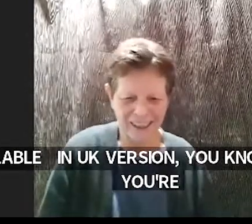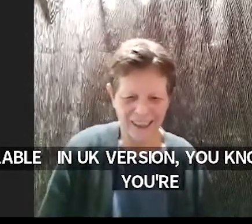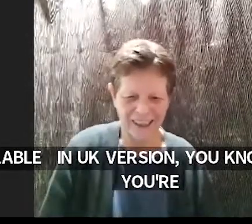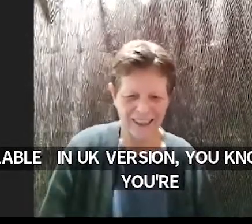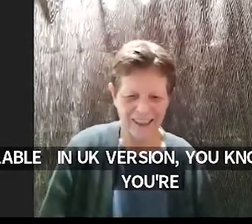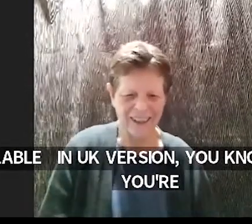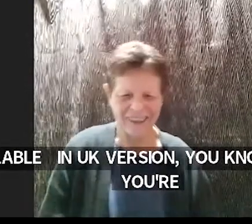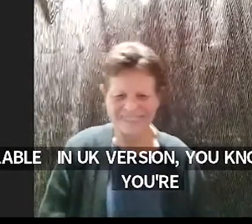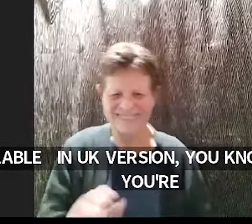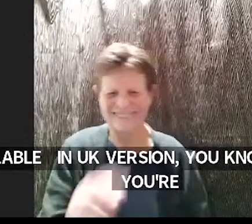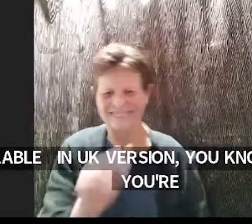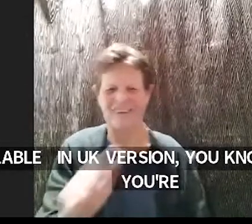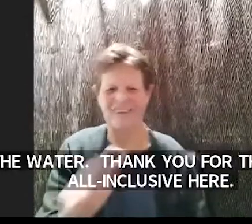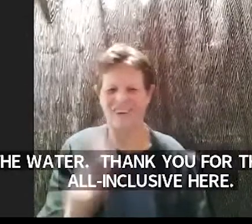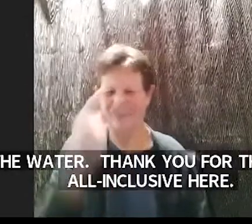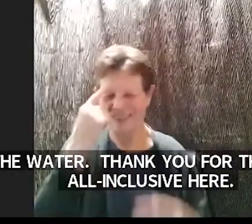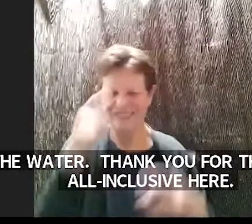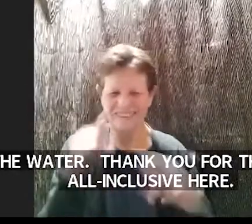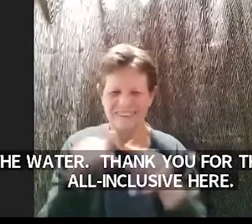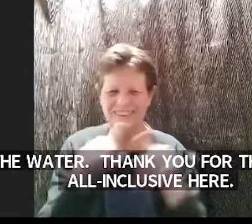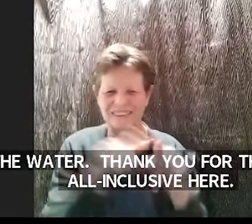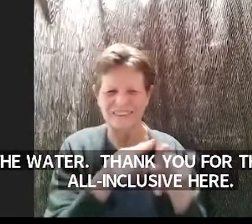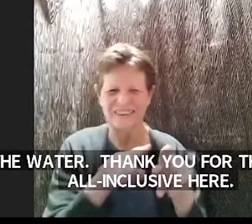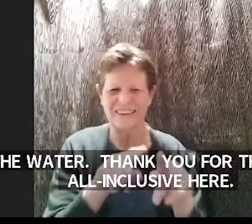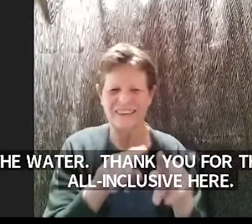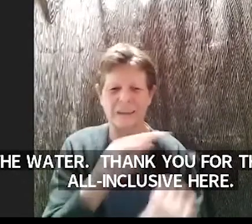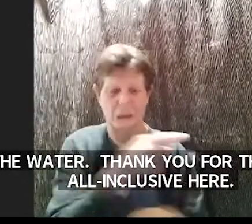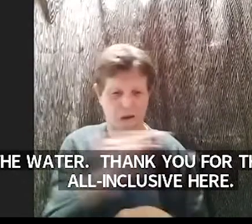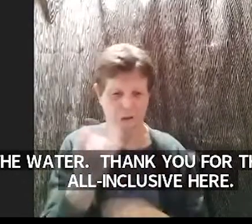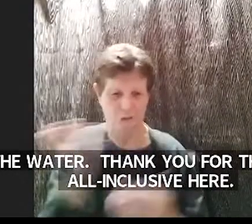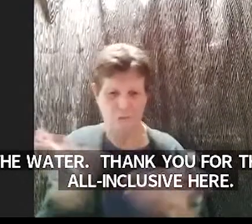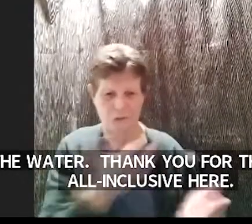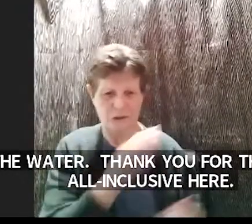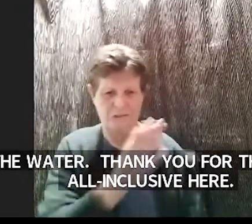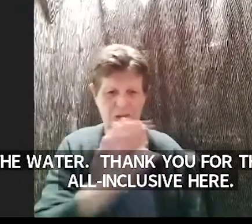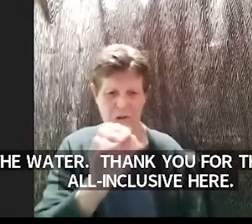everyone bring your own those are the only two i know